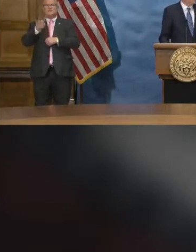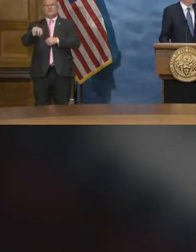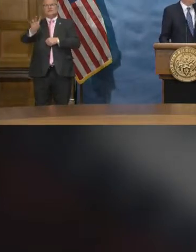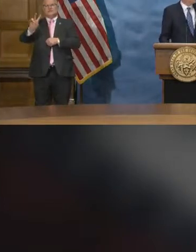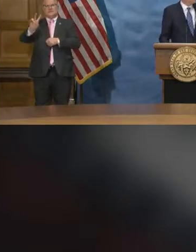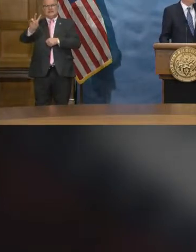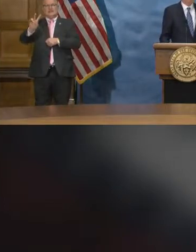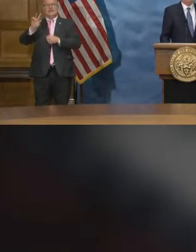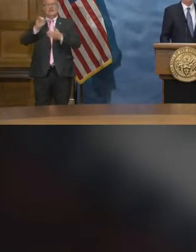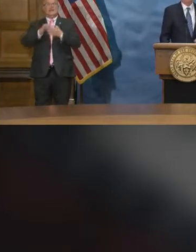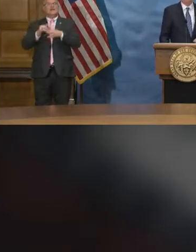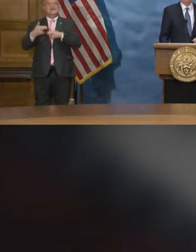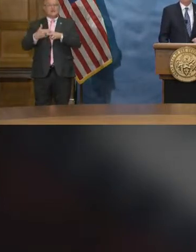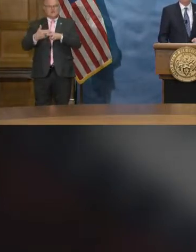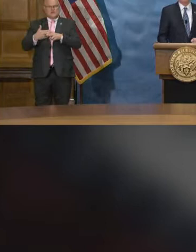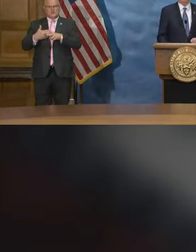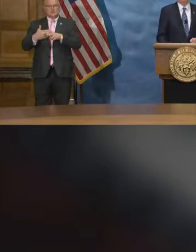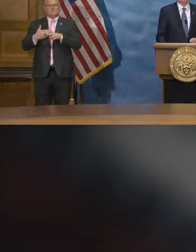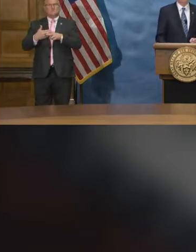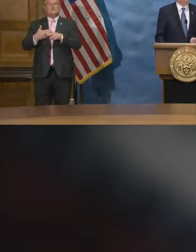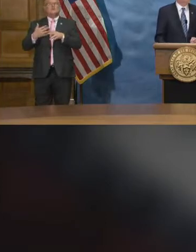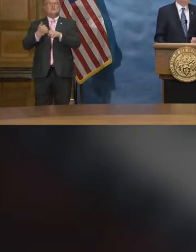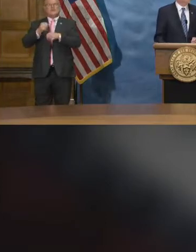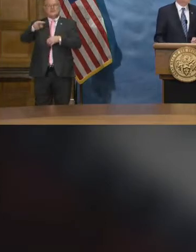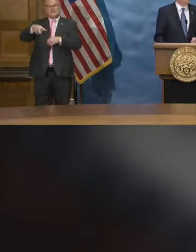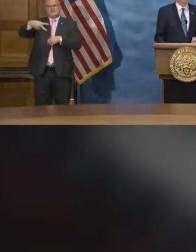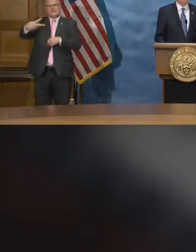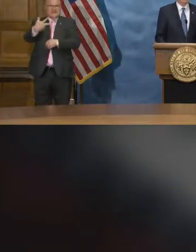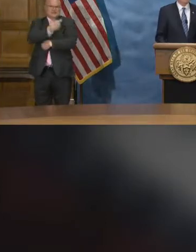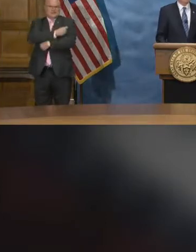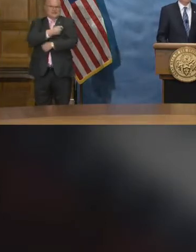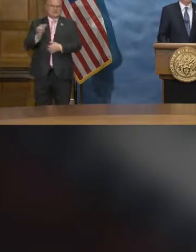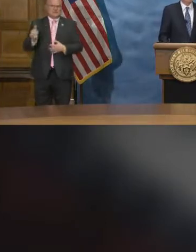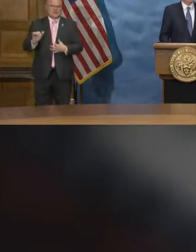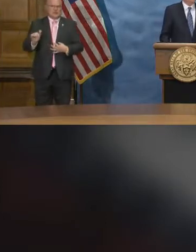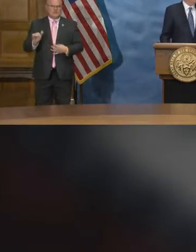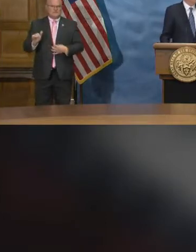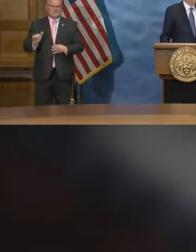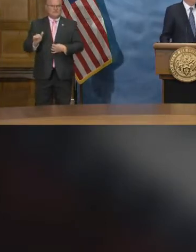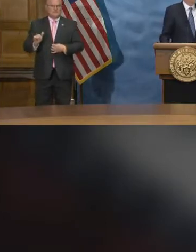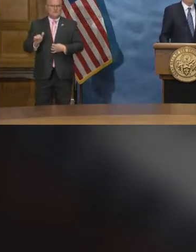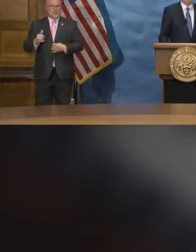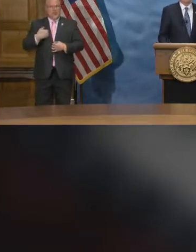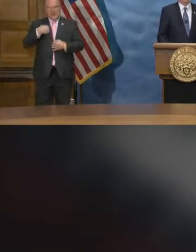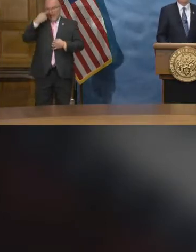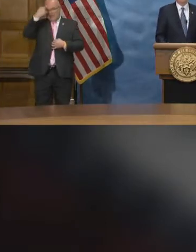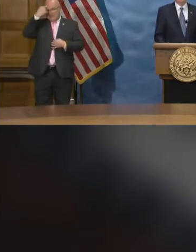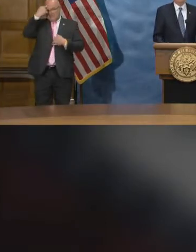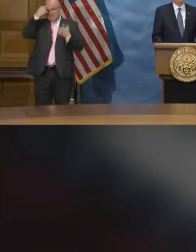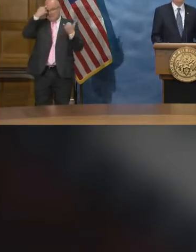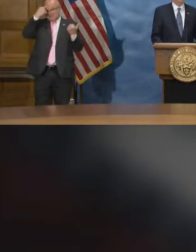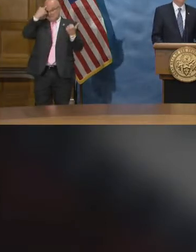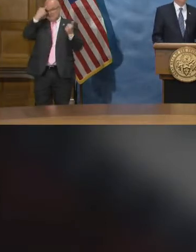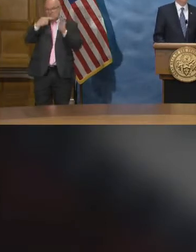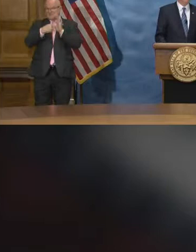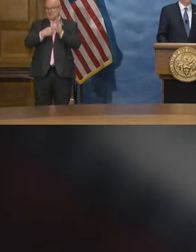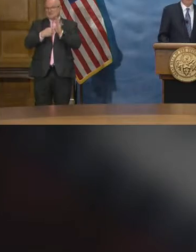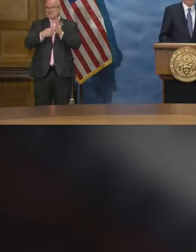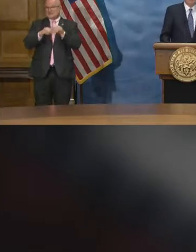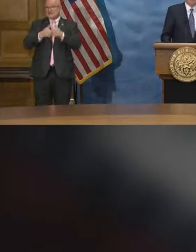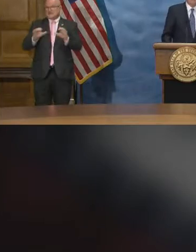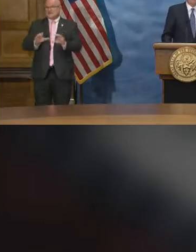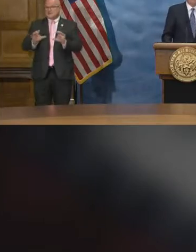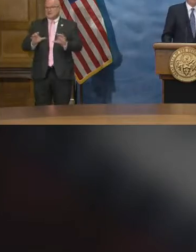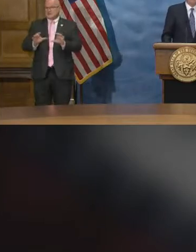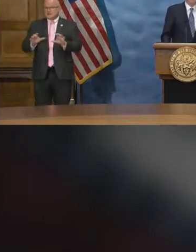which those will soon get their second dose as well. How do I think this represents how